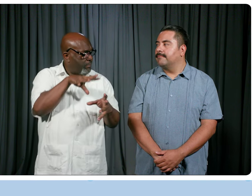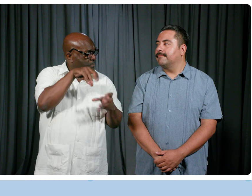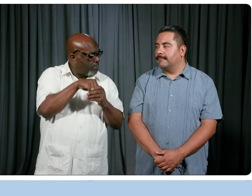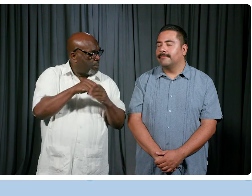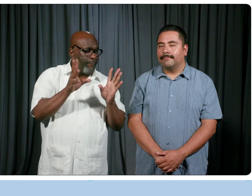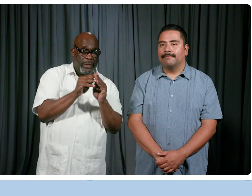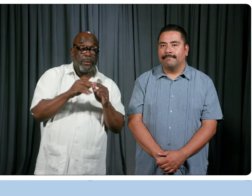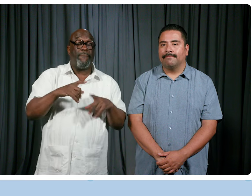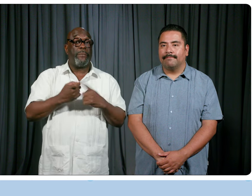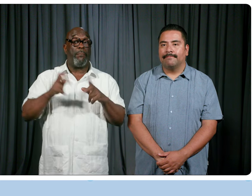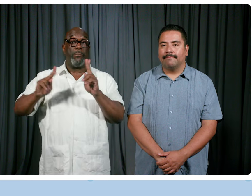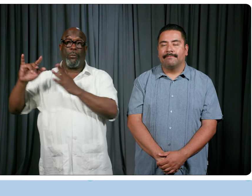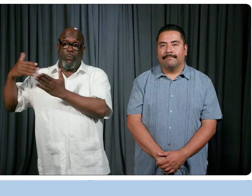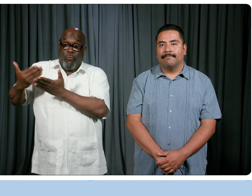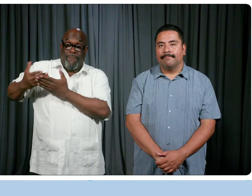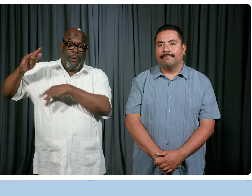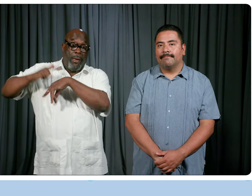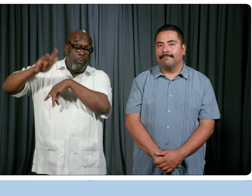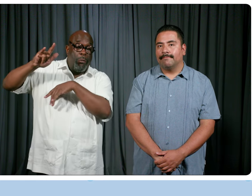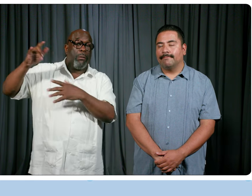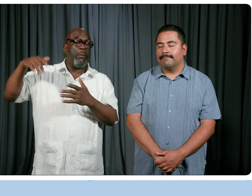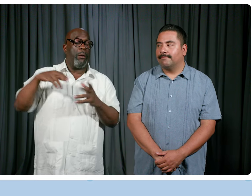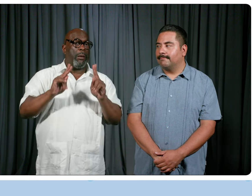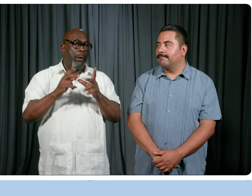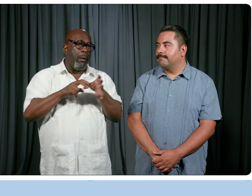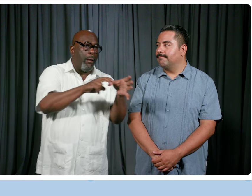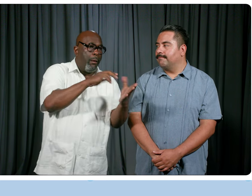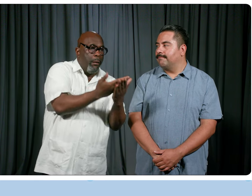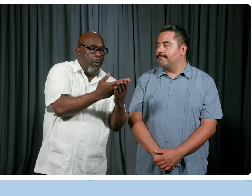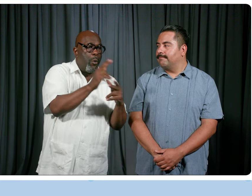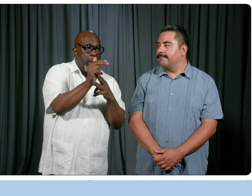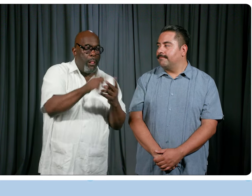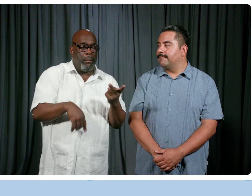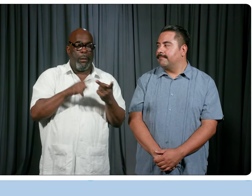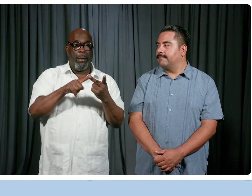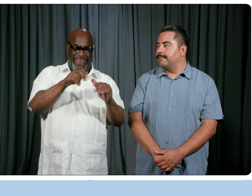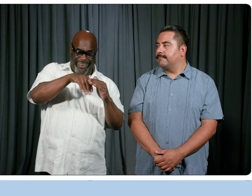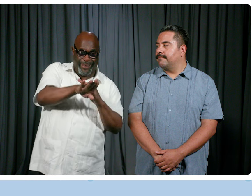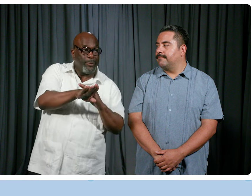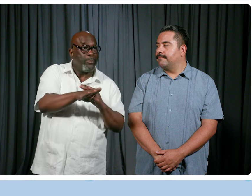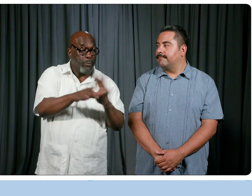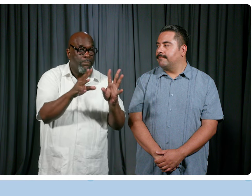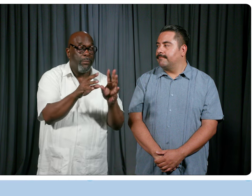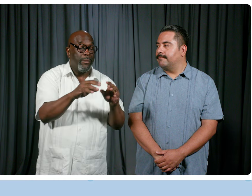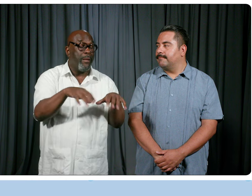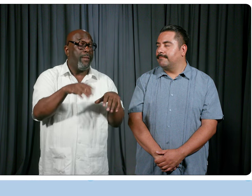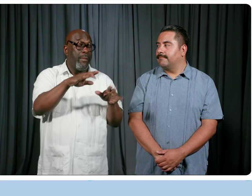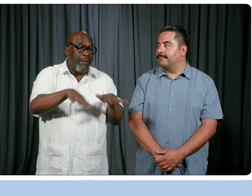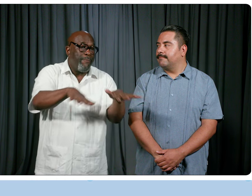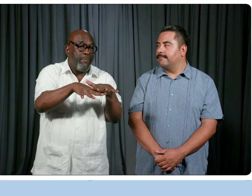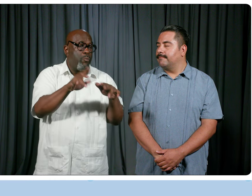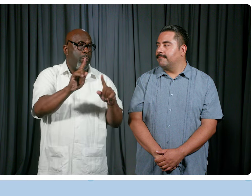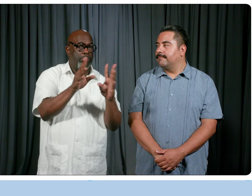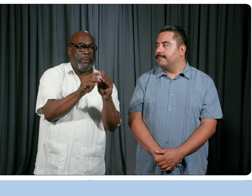From people arriving at the airport to people getting into their hotels, to people to getting to the venues, then participating at the venues. And then